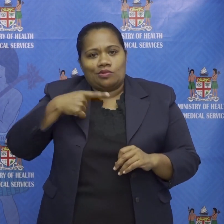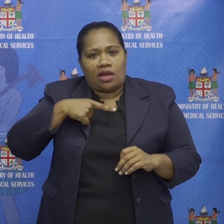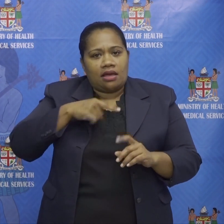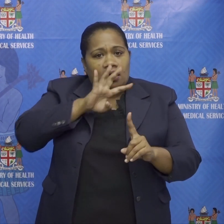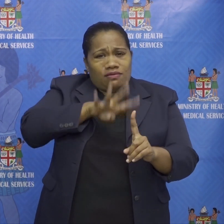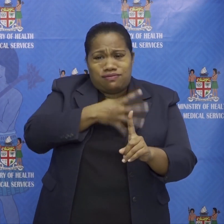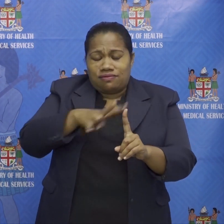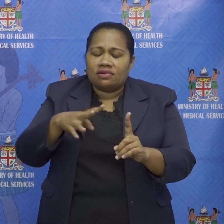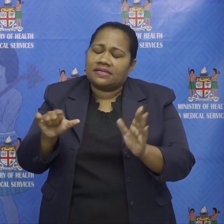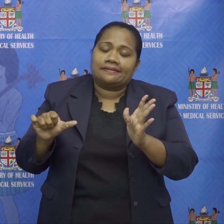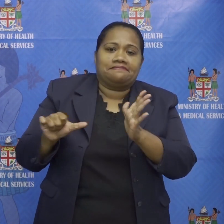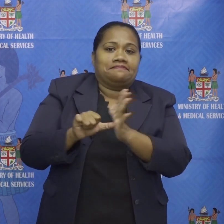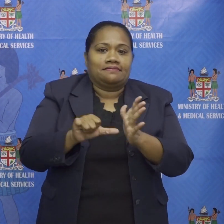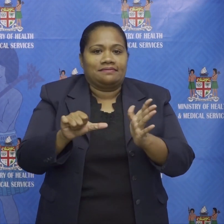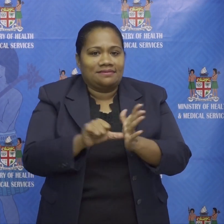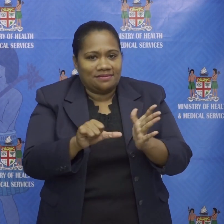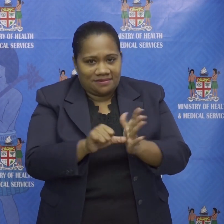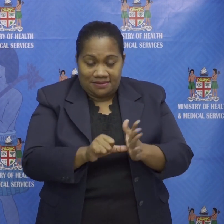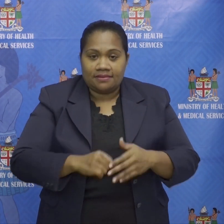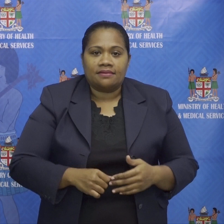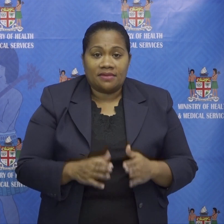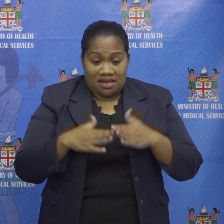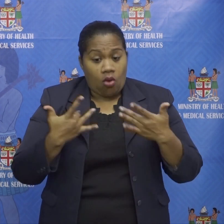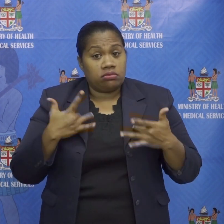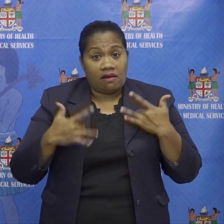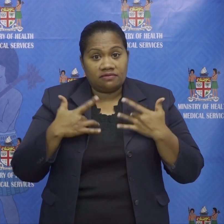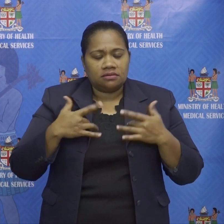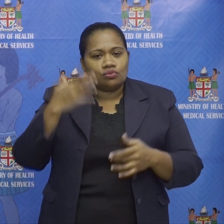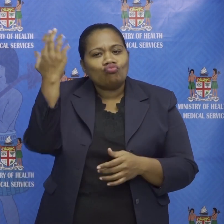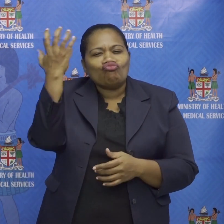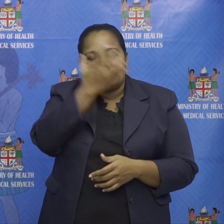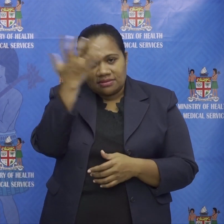than we ought to have been lives are now at risk as a result